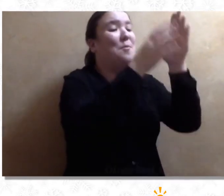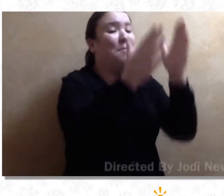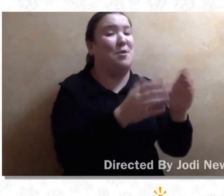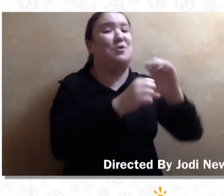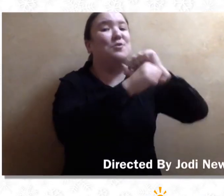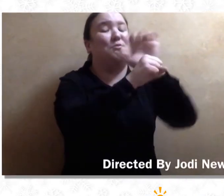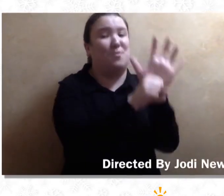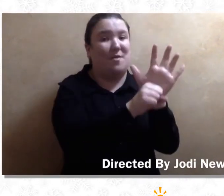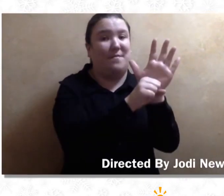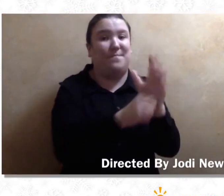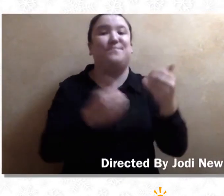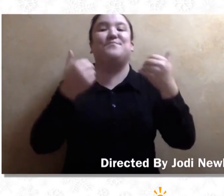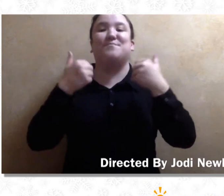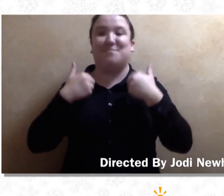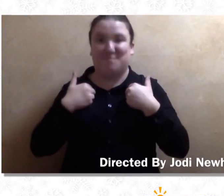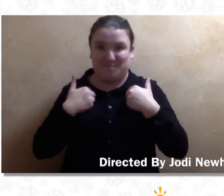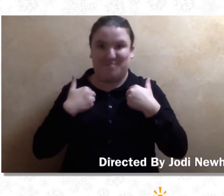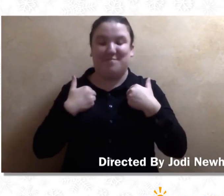case in the county on TV.